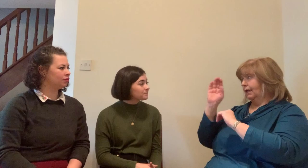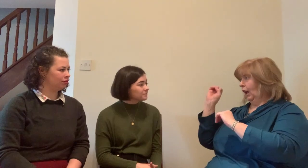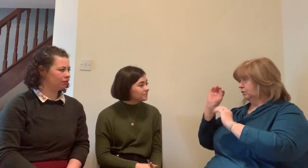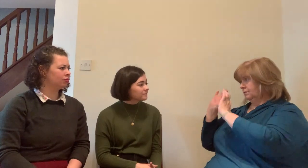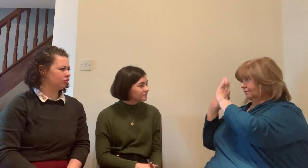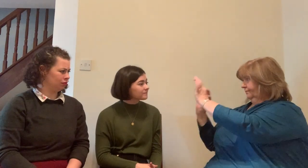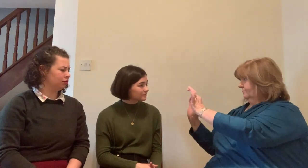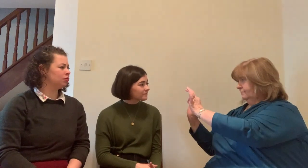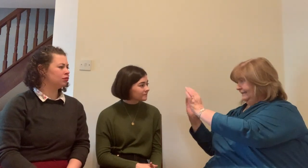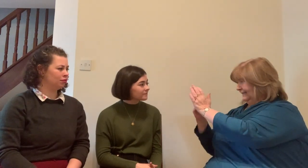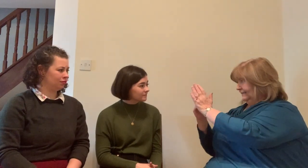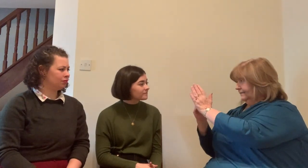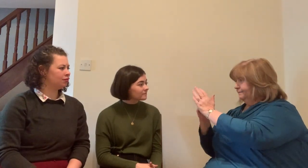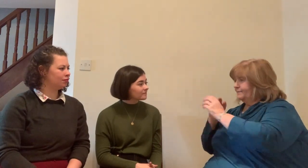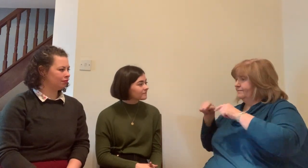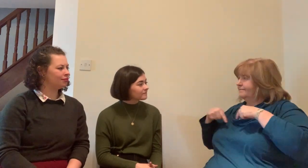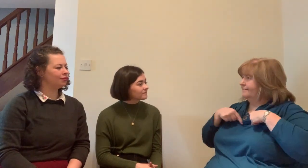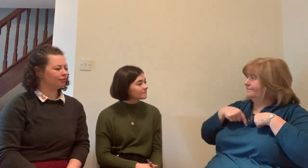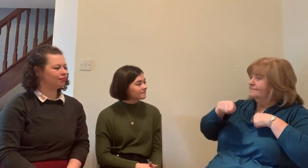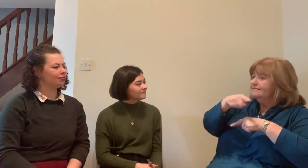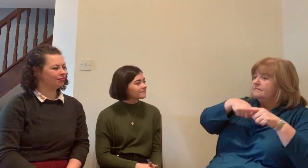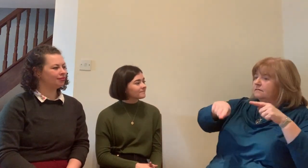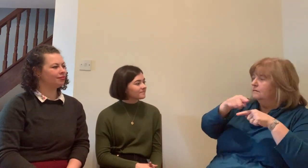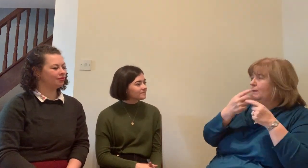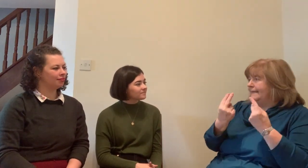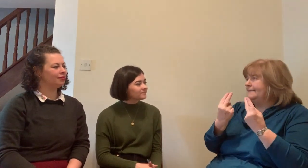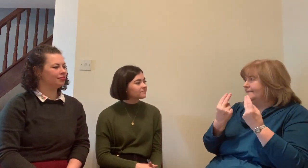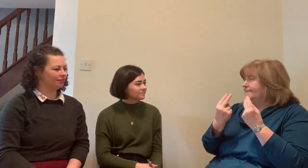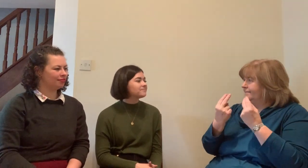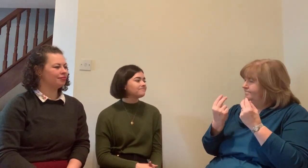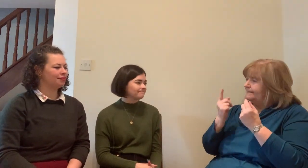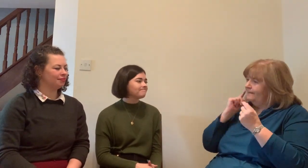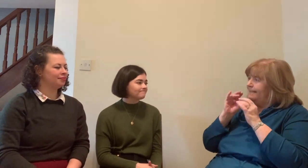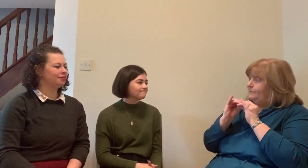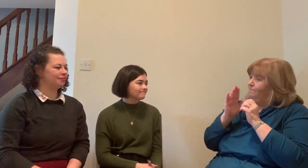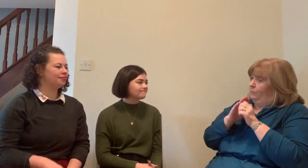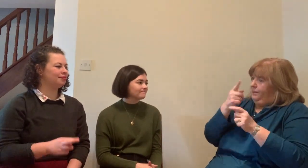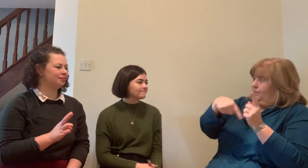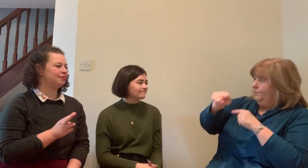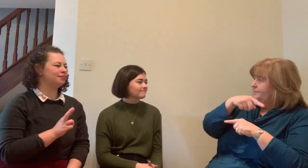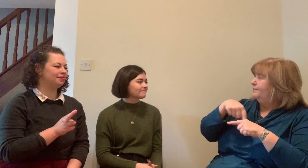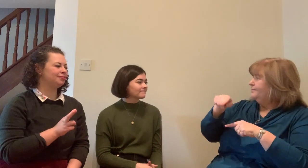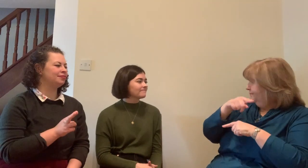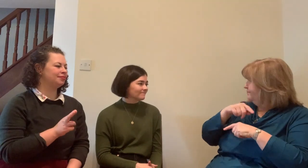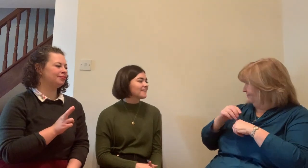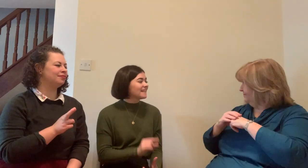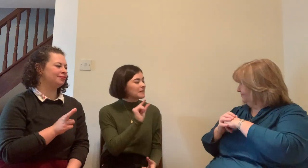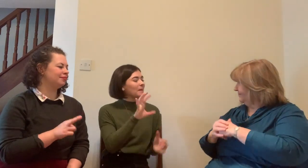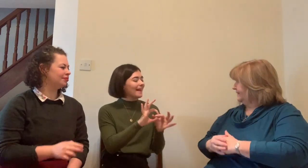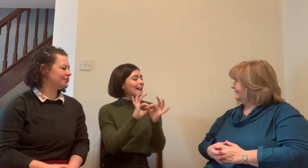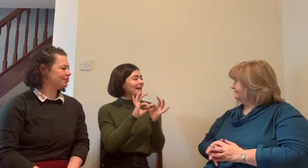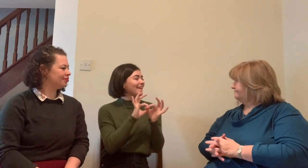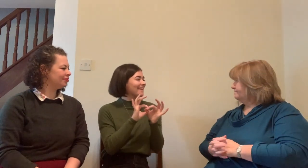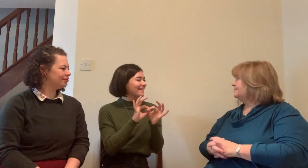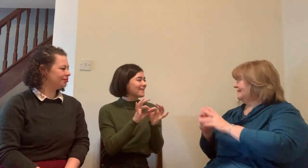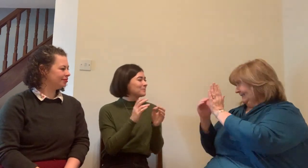a really good skill in terms of navigating their way through that communication whereas deaf people don't really have the opportunity to